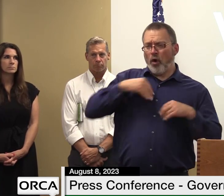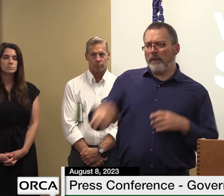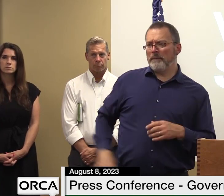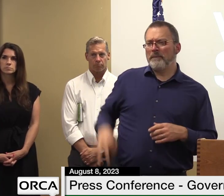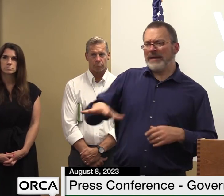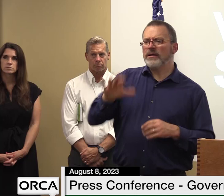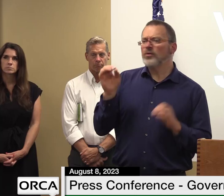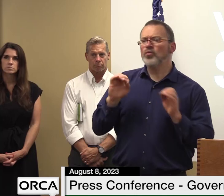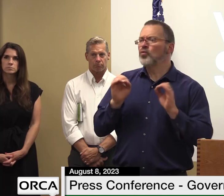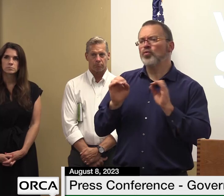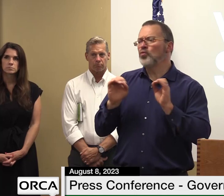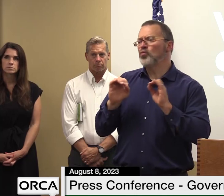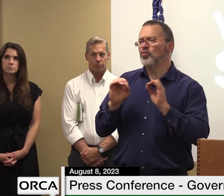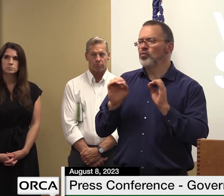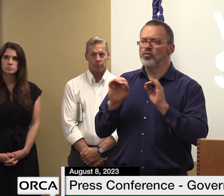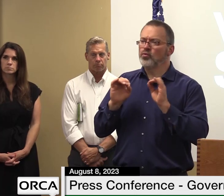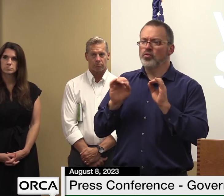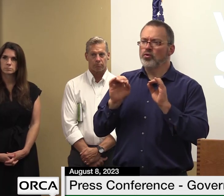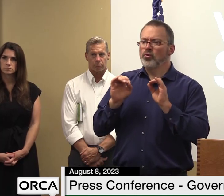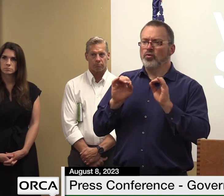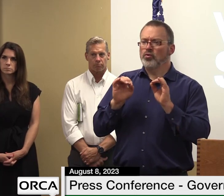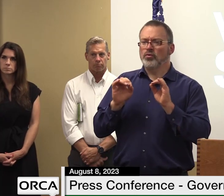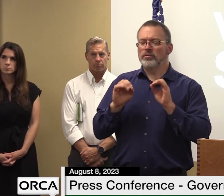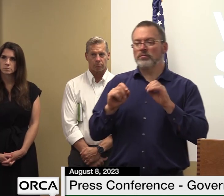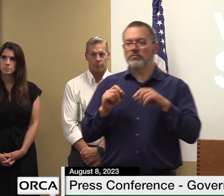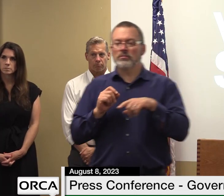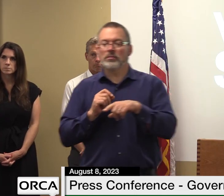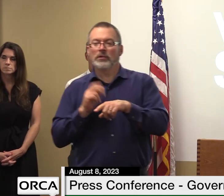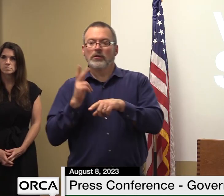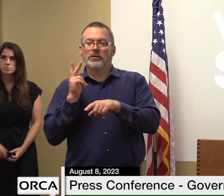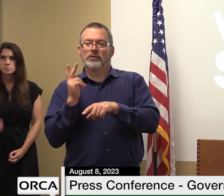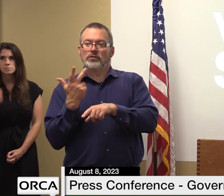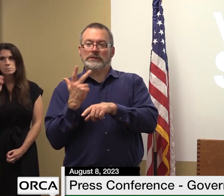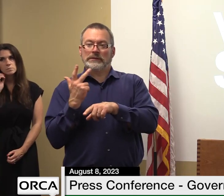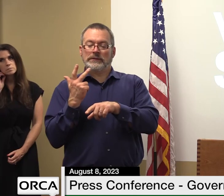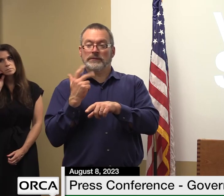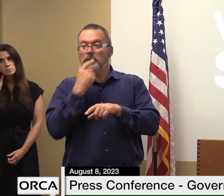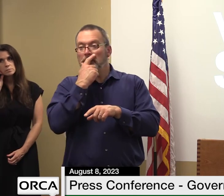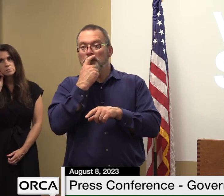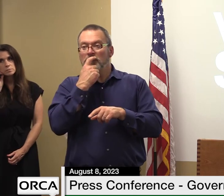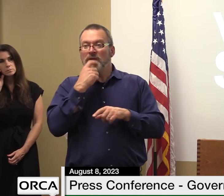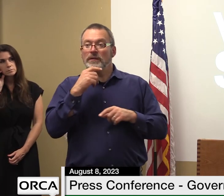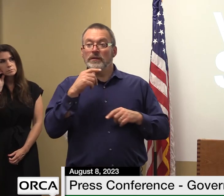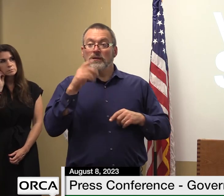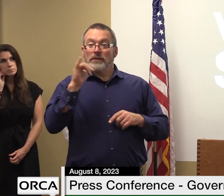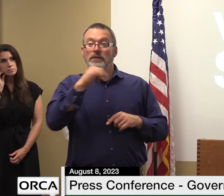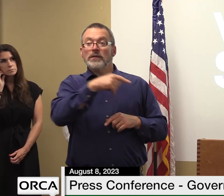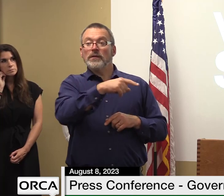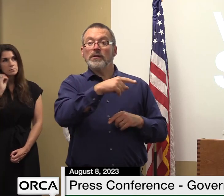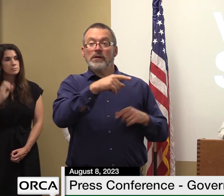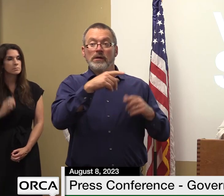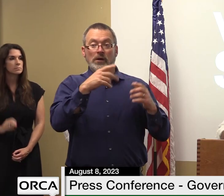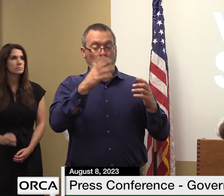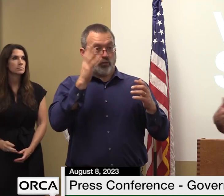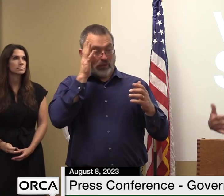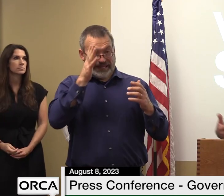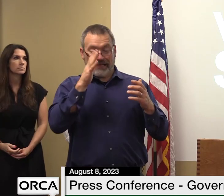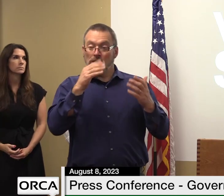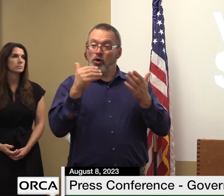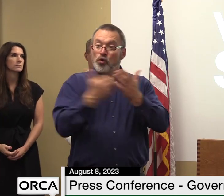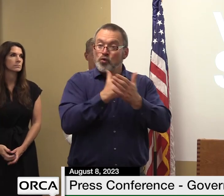respect and will that potentially cover their rehousing or finding new shelter costs that's another